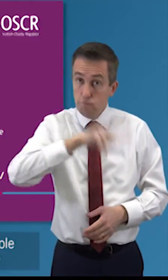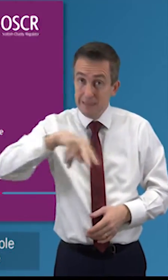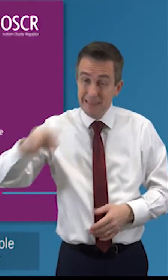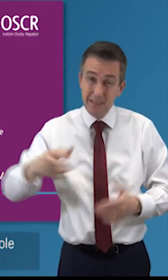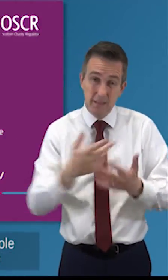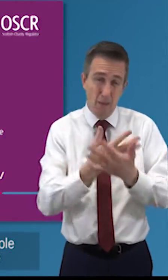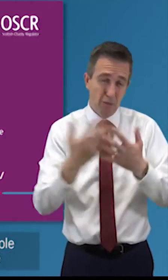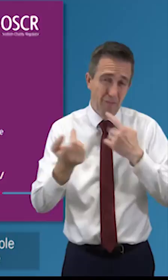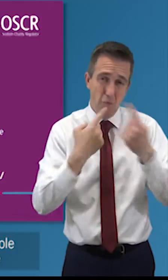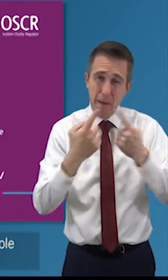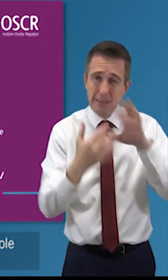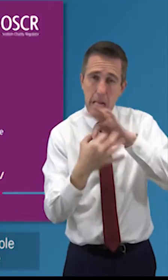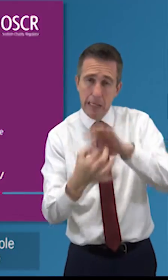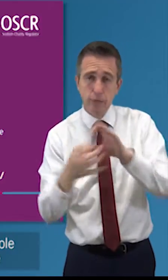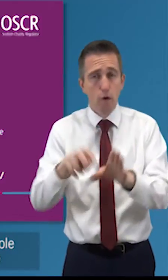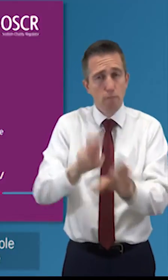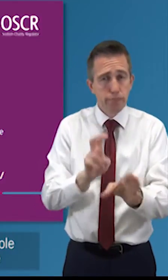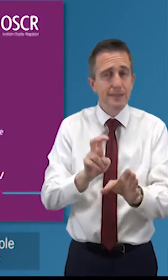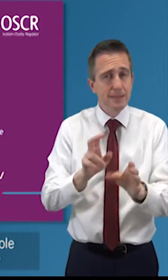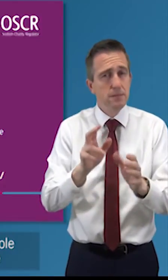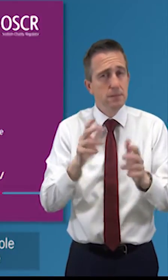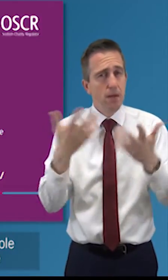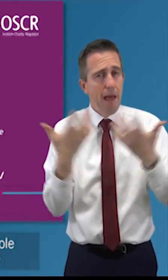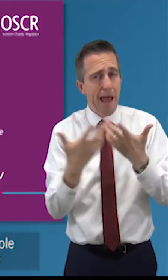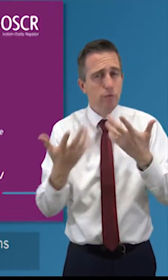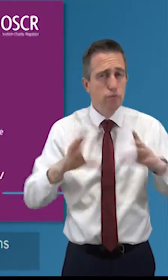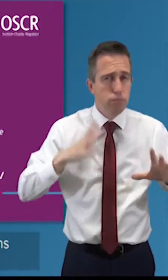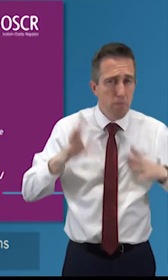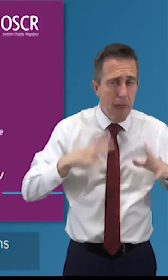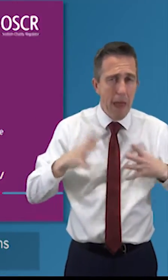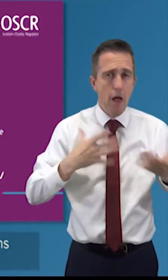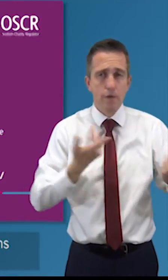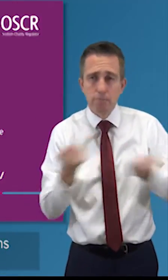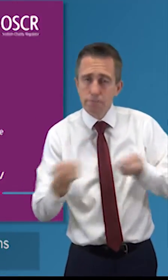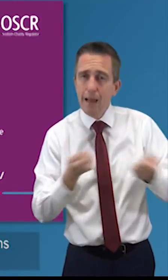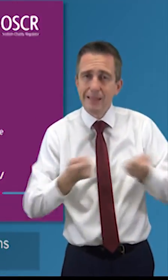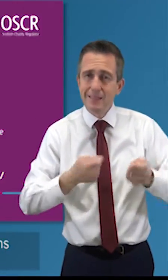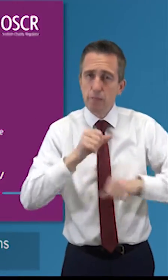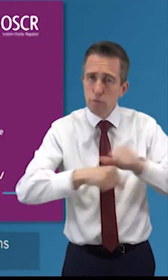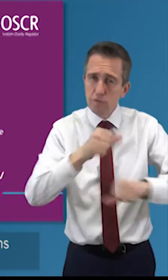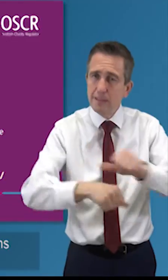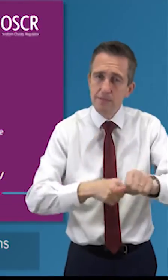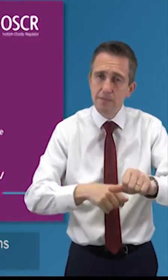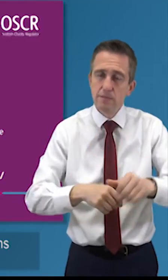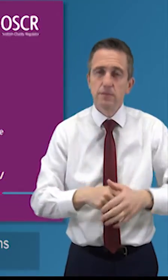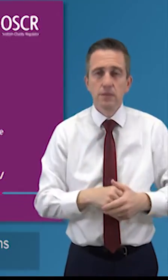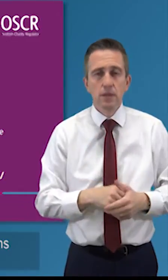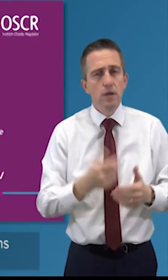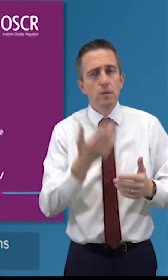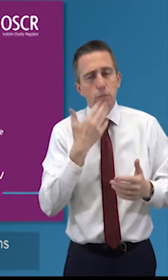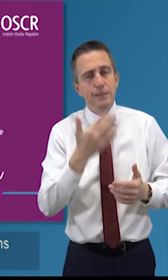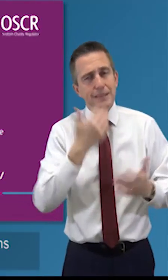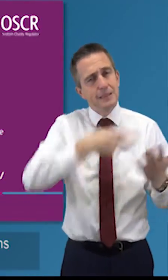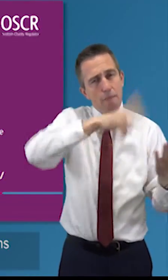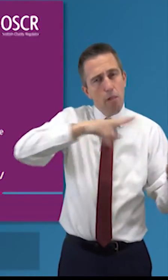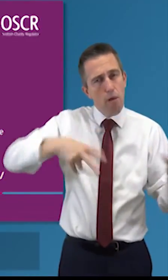guidance on our website there's a whole lot of links there to uh guidance that scottish government known by other organizations have put out have a look